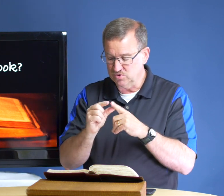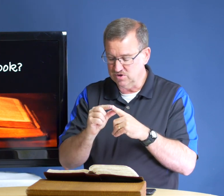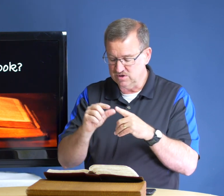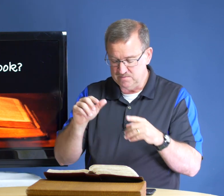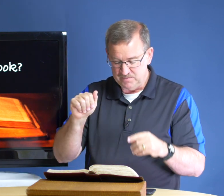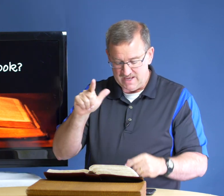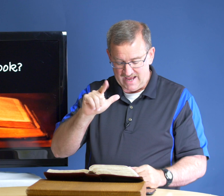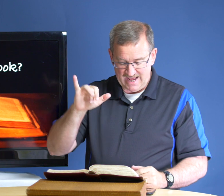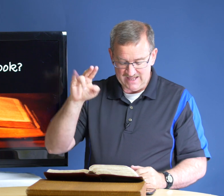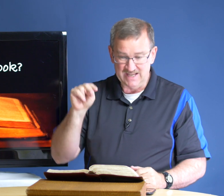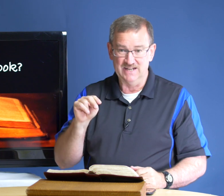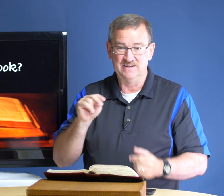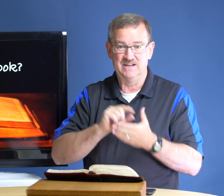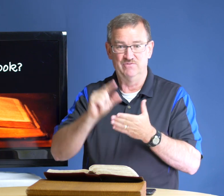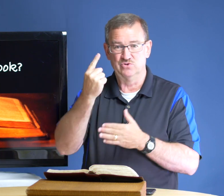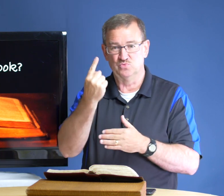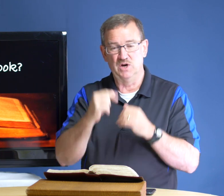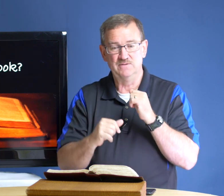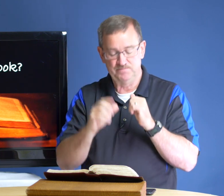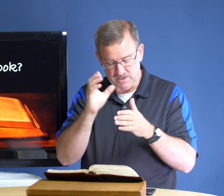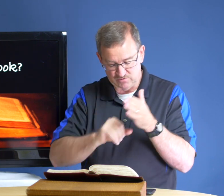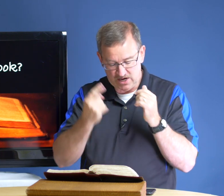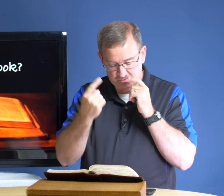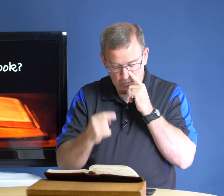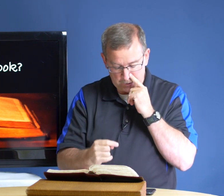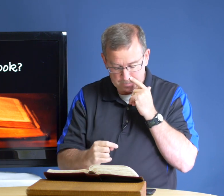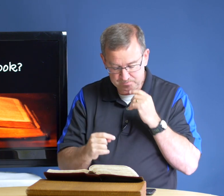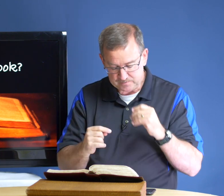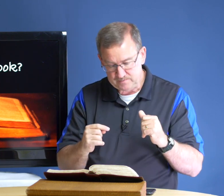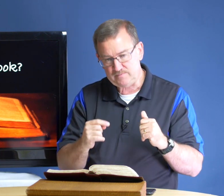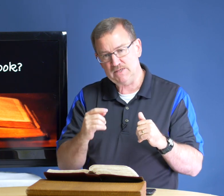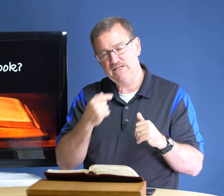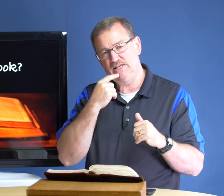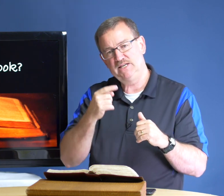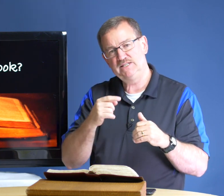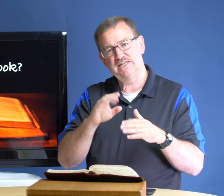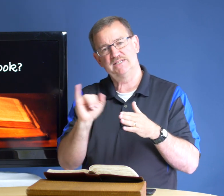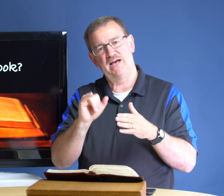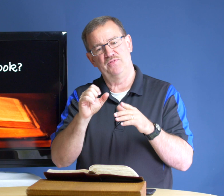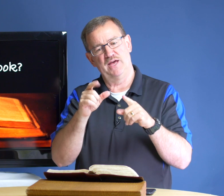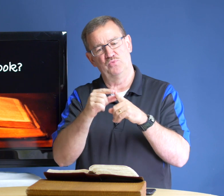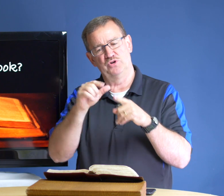word alien in verse one of chapter one he he says that that word